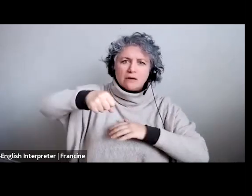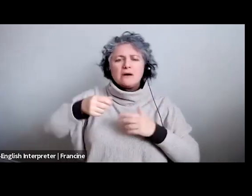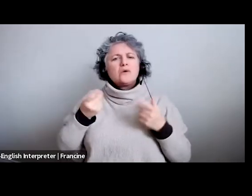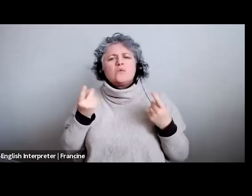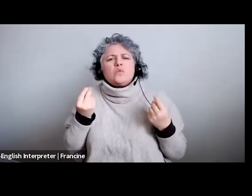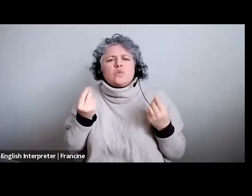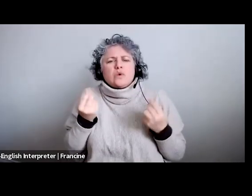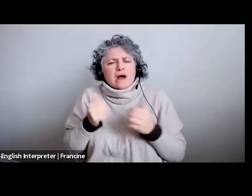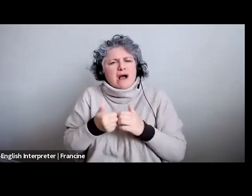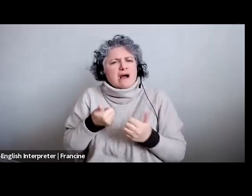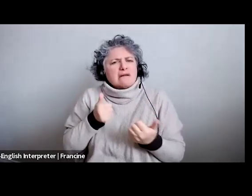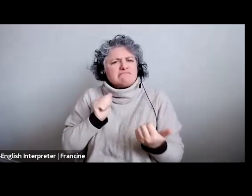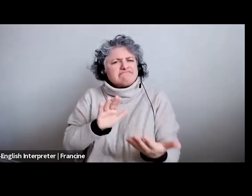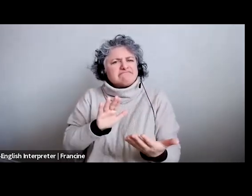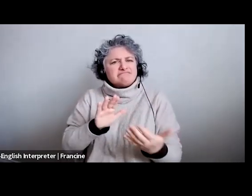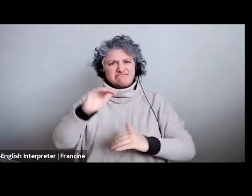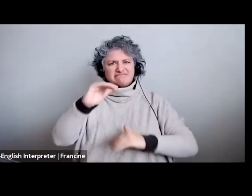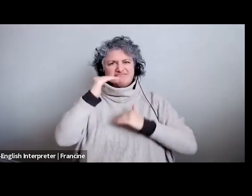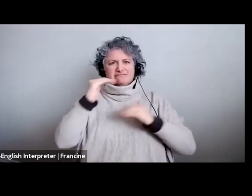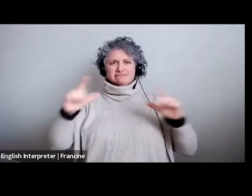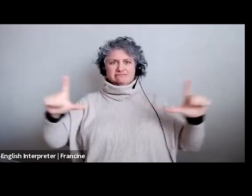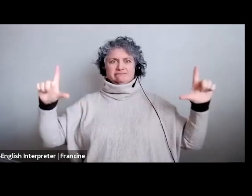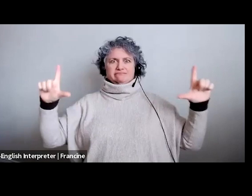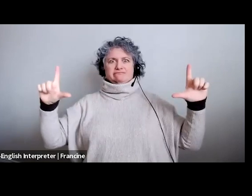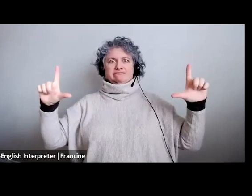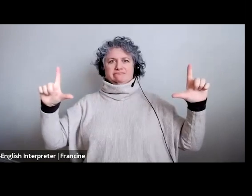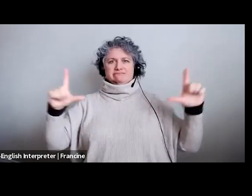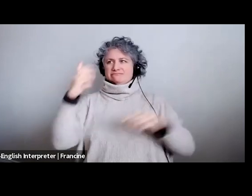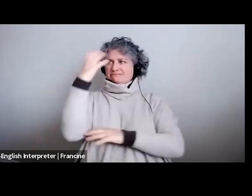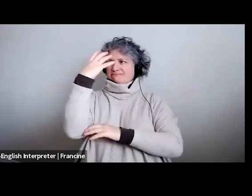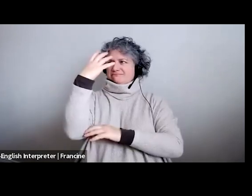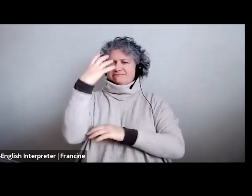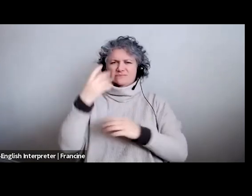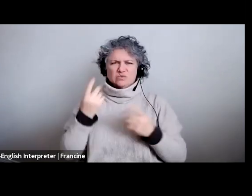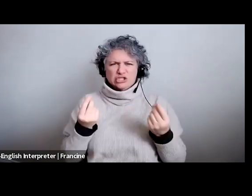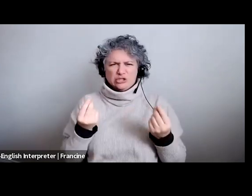handling that in the constraints of a self-tape framing